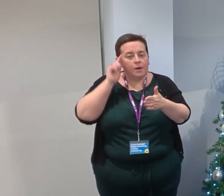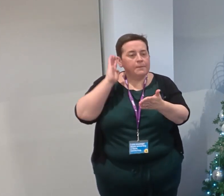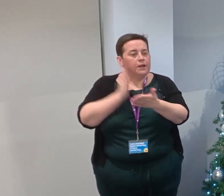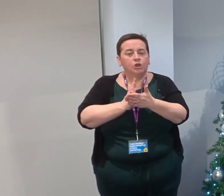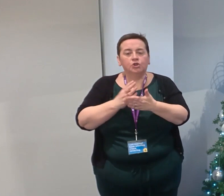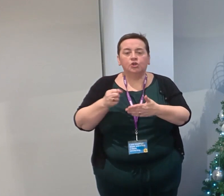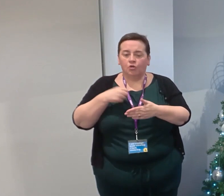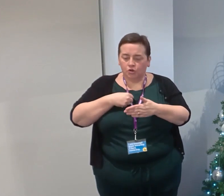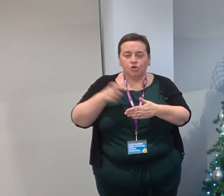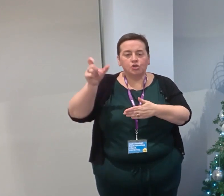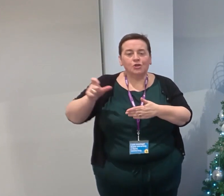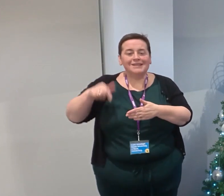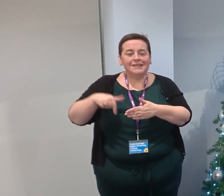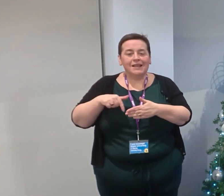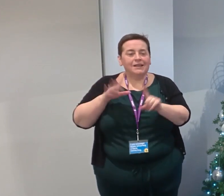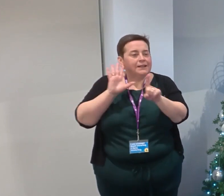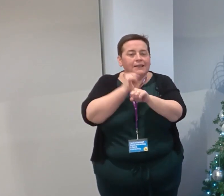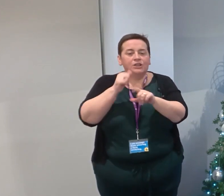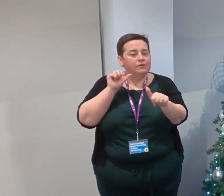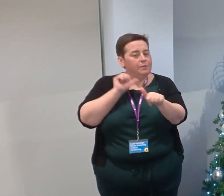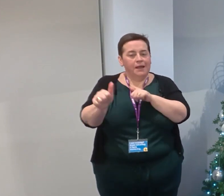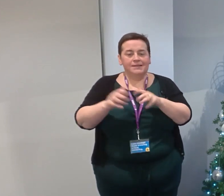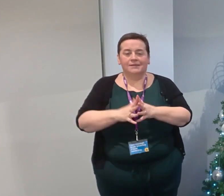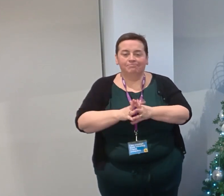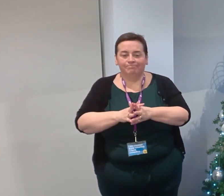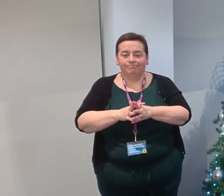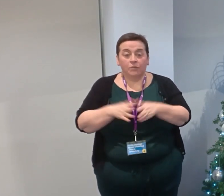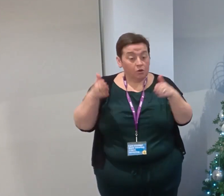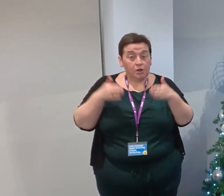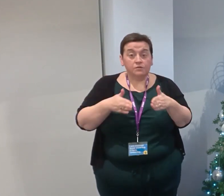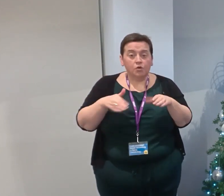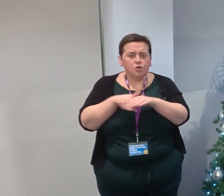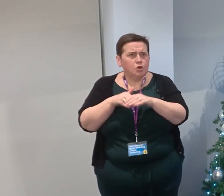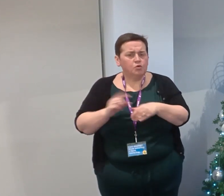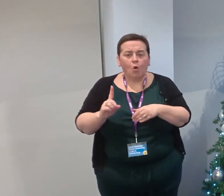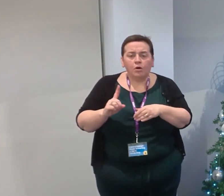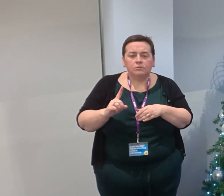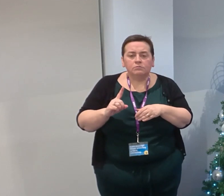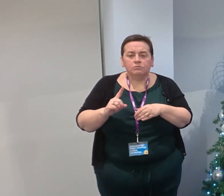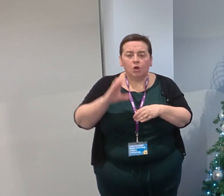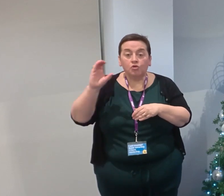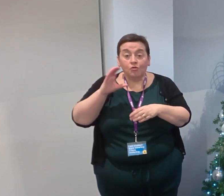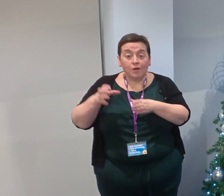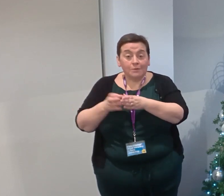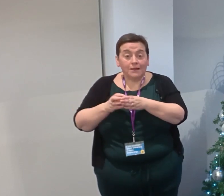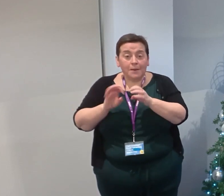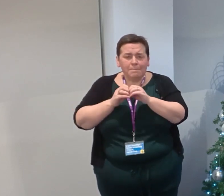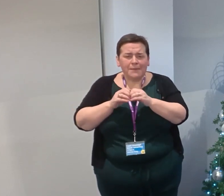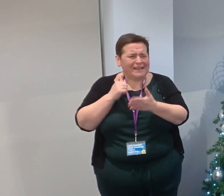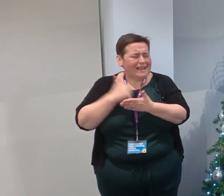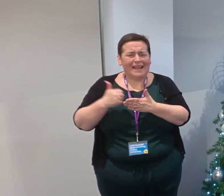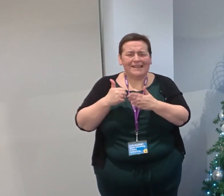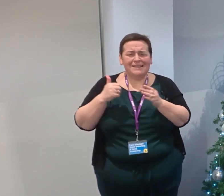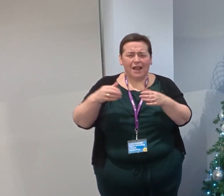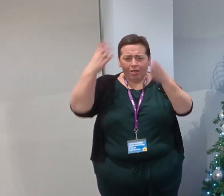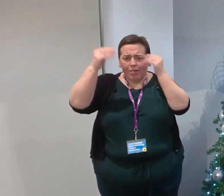ensuring our students can achieve to the best of their abilities. This focus includes our curriculum teams creating excellent learning